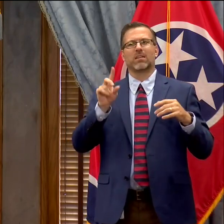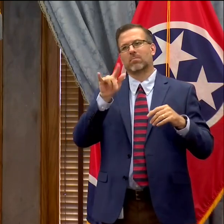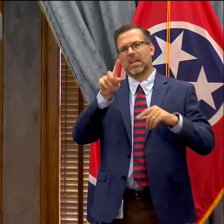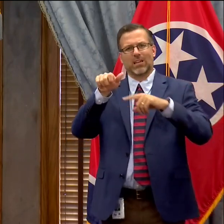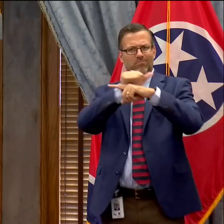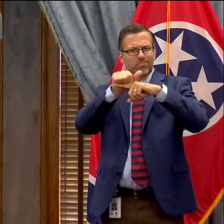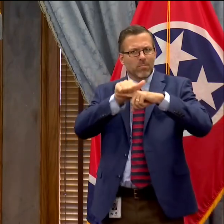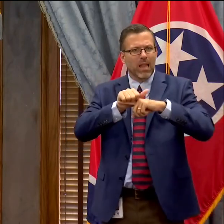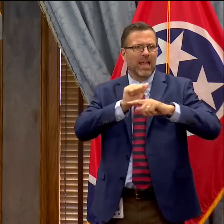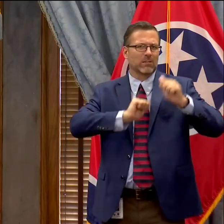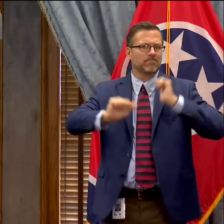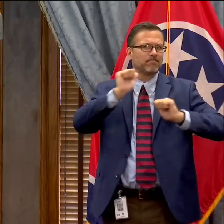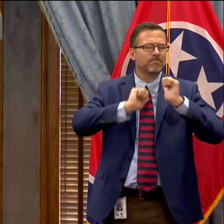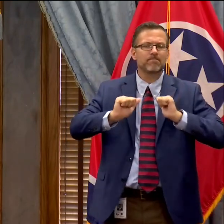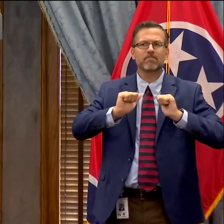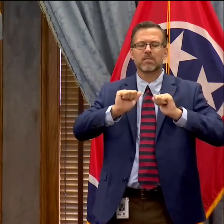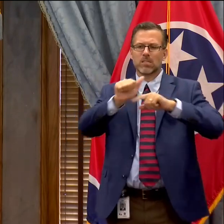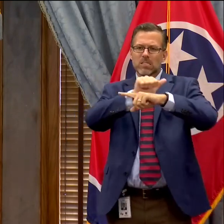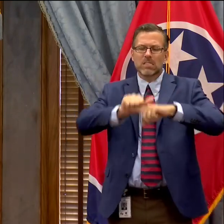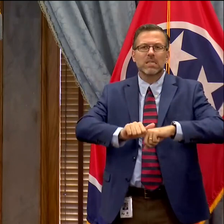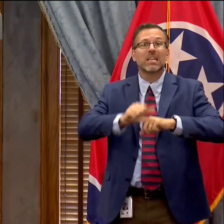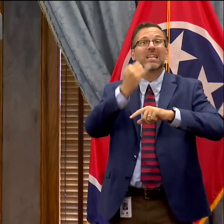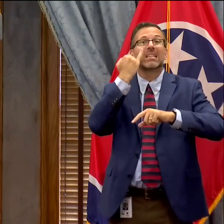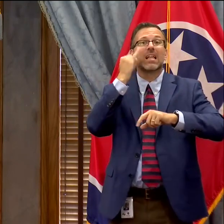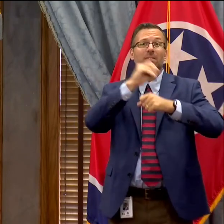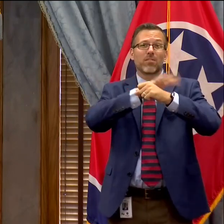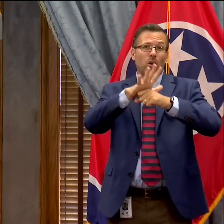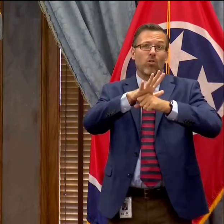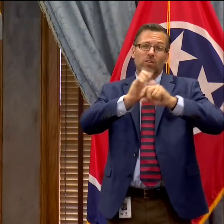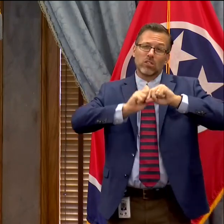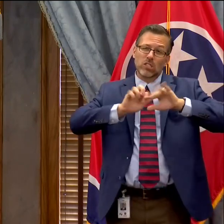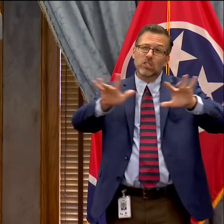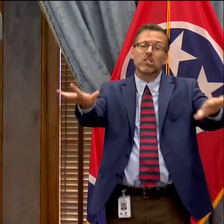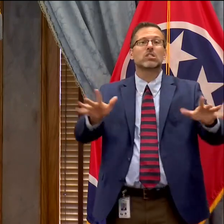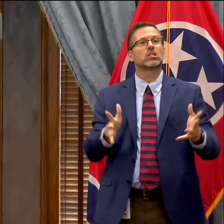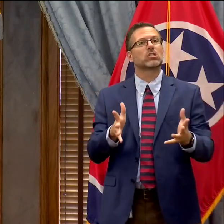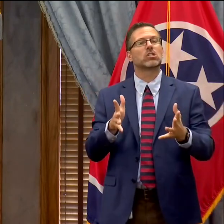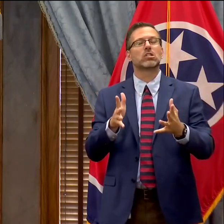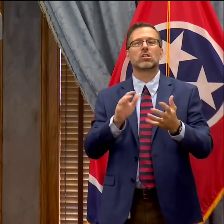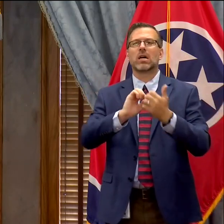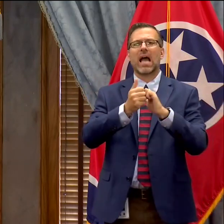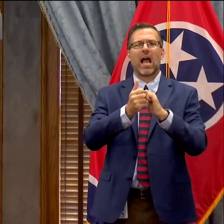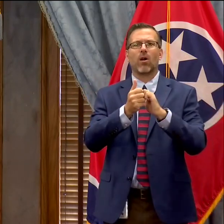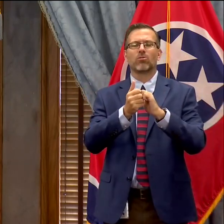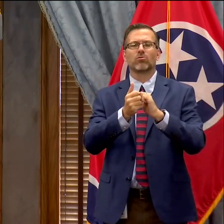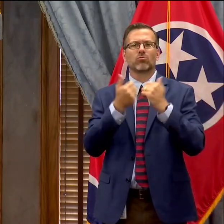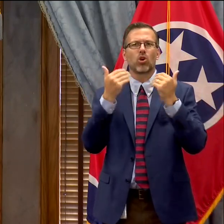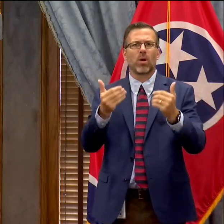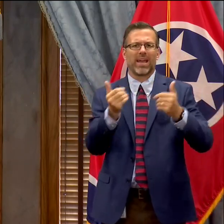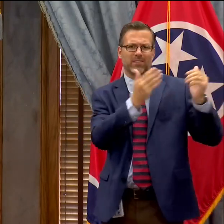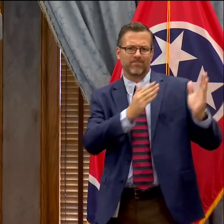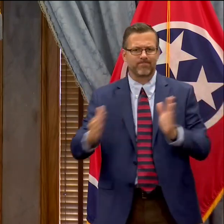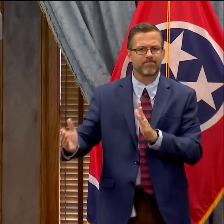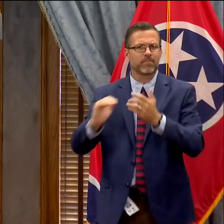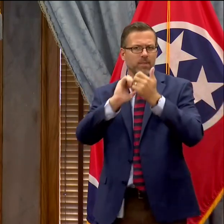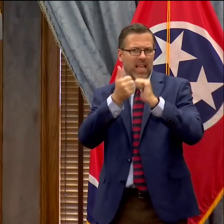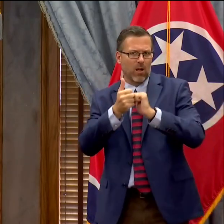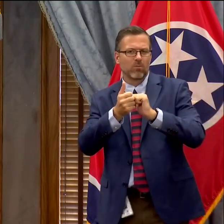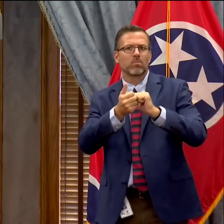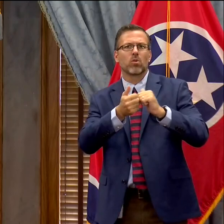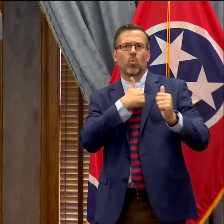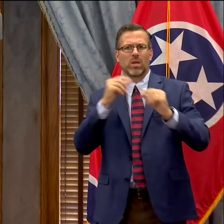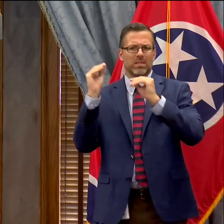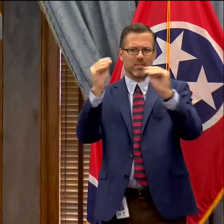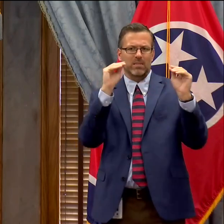where we were able to simulate COVID-19 contingencies that may arise in the fall and help presidents and their senior teams to learn